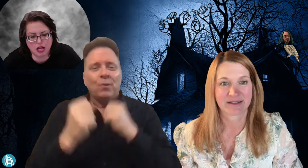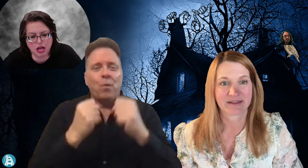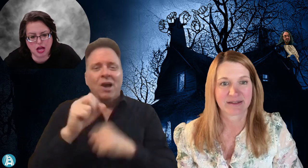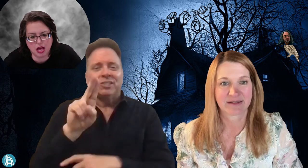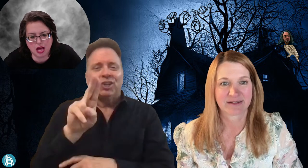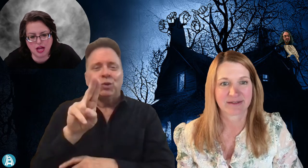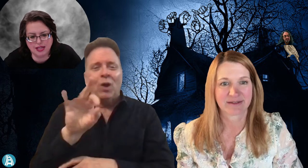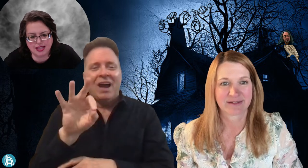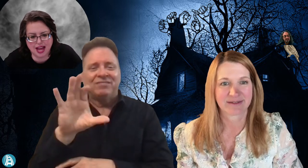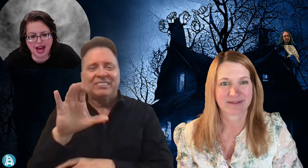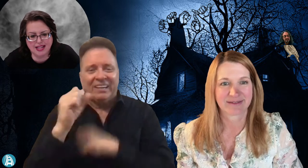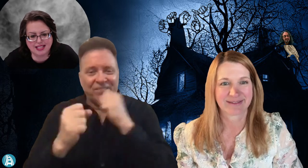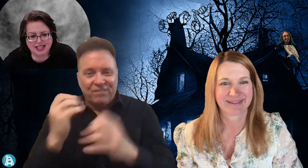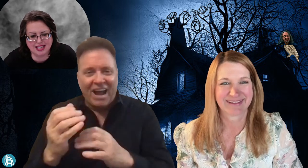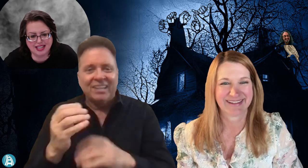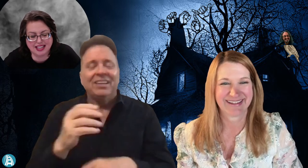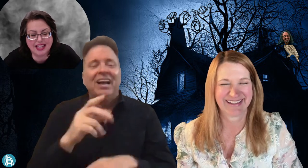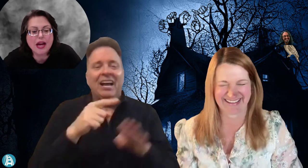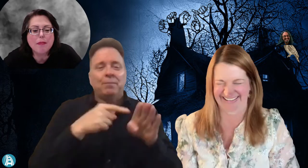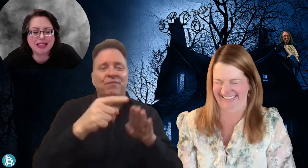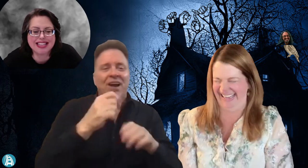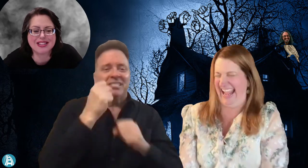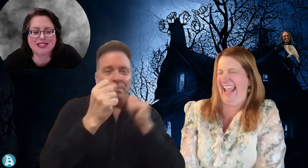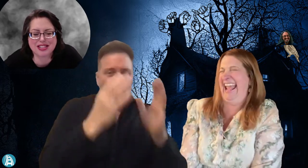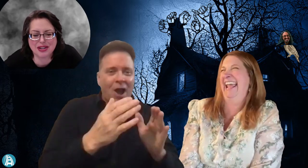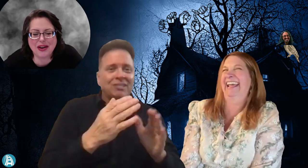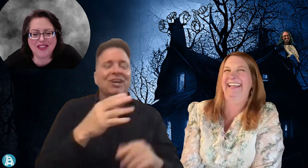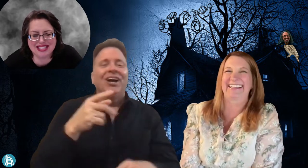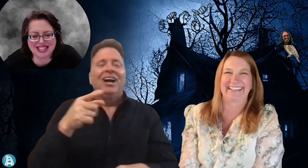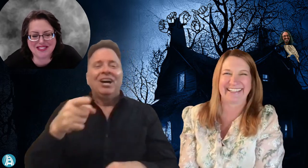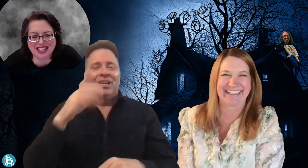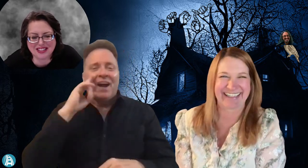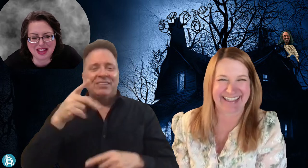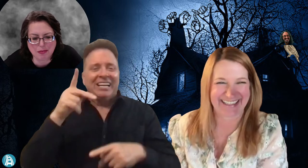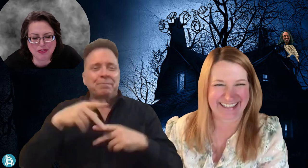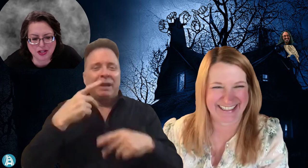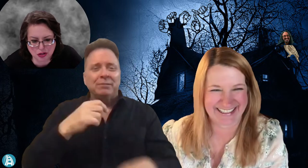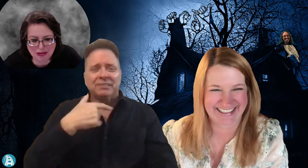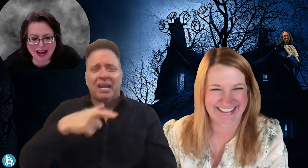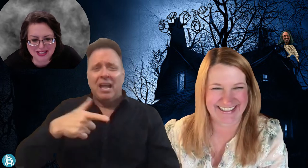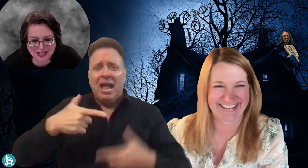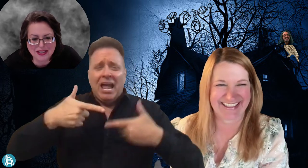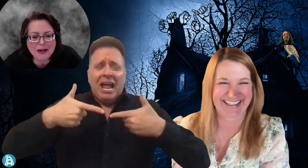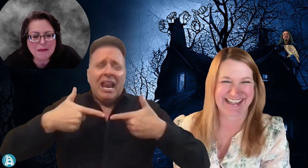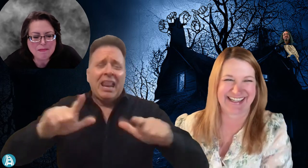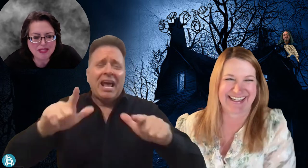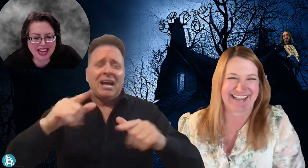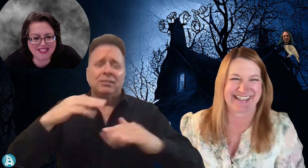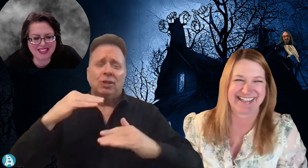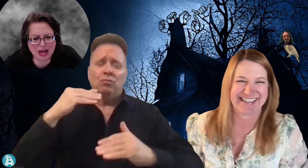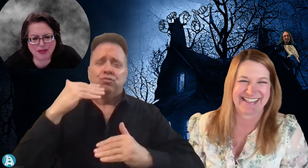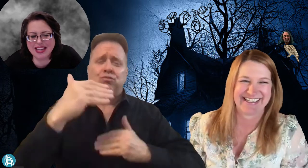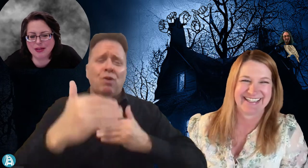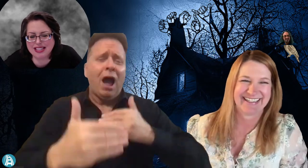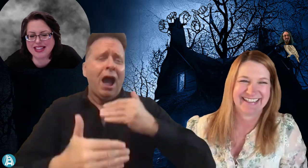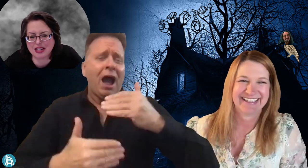Scientastic. Because there's a UFC fighter, that professional boxer. And it was like,